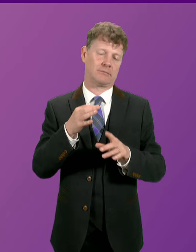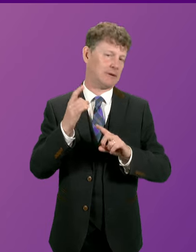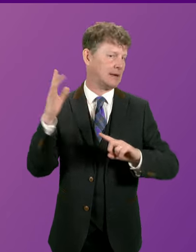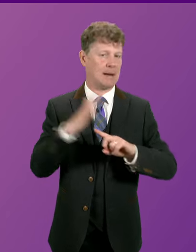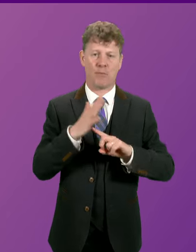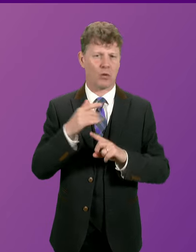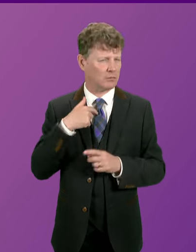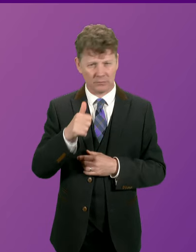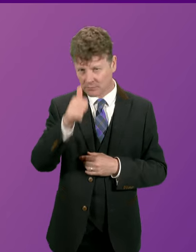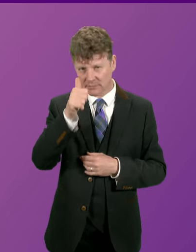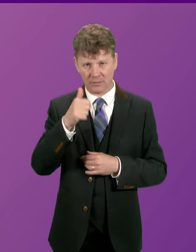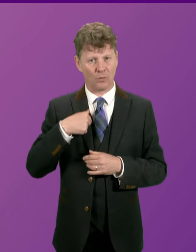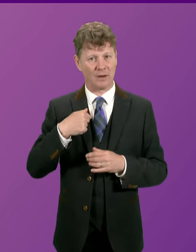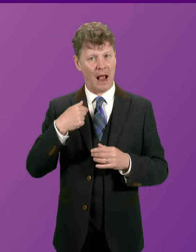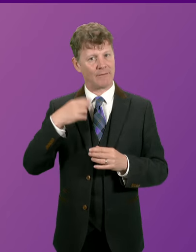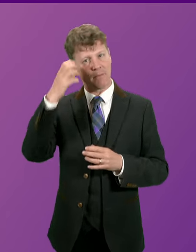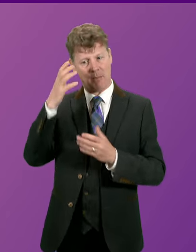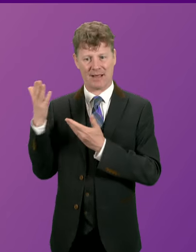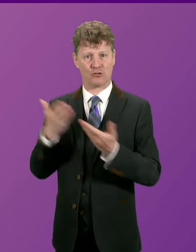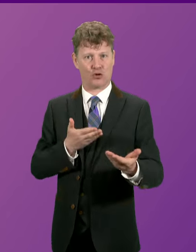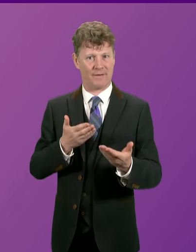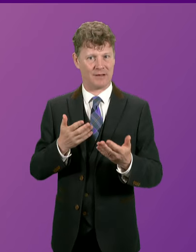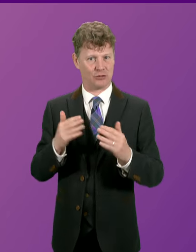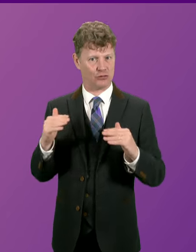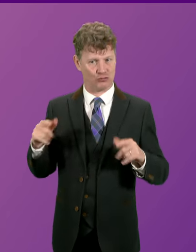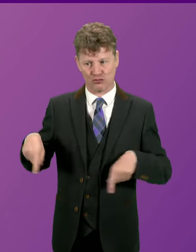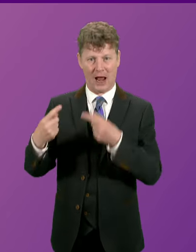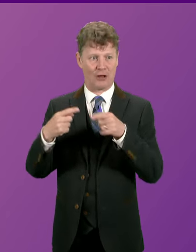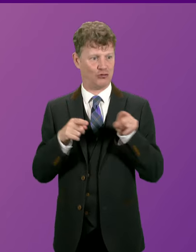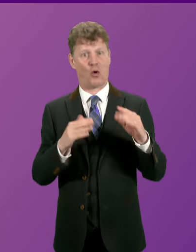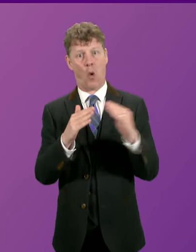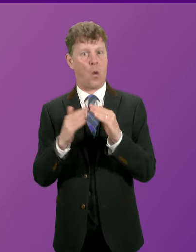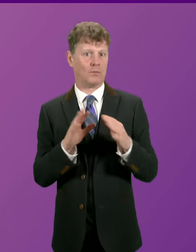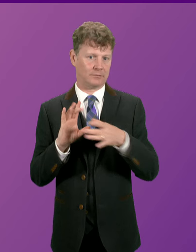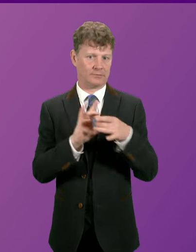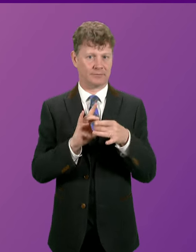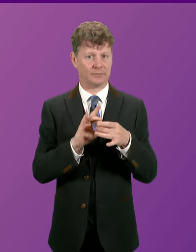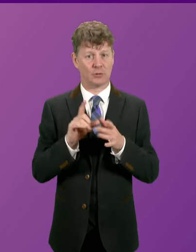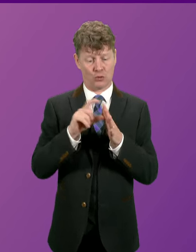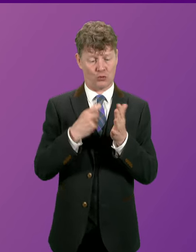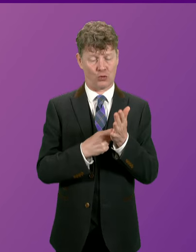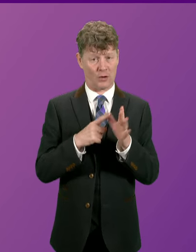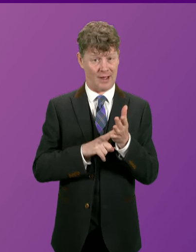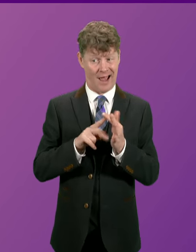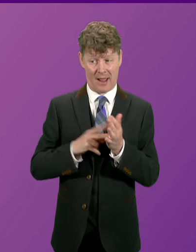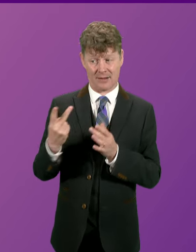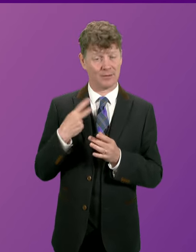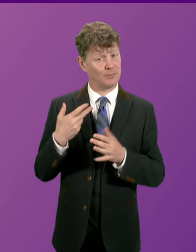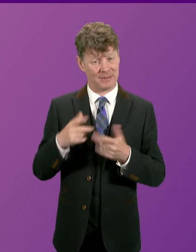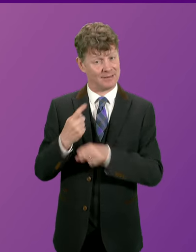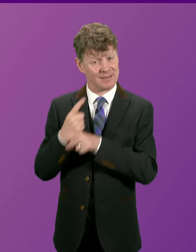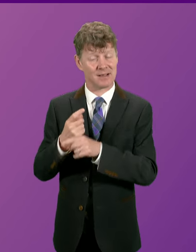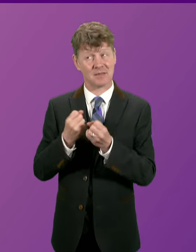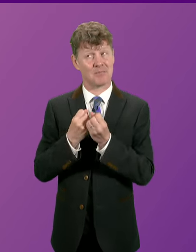public service delivery challenges that exist. This is an issue that Dr Alan and I have discussed on many occasions